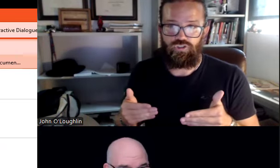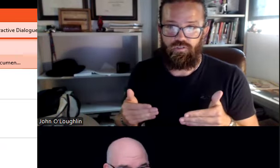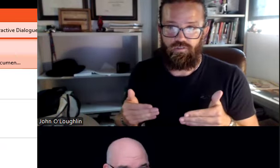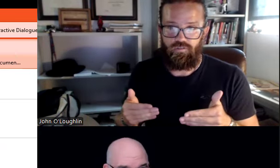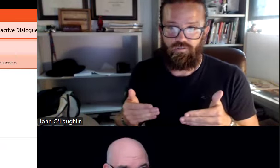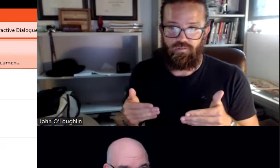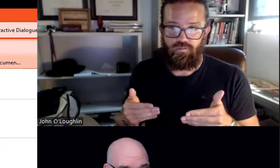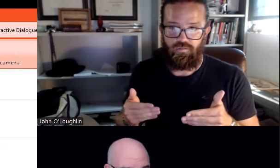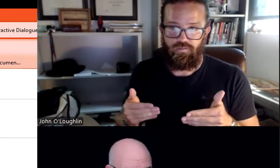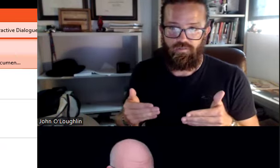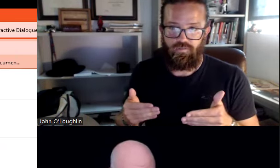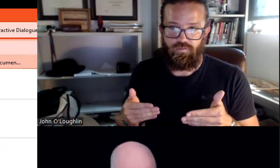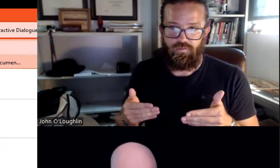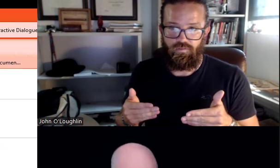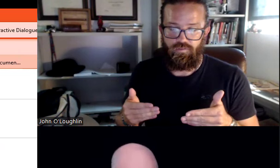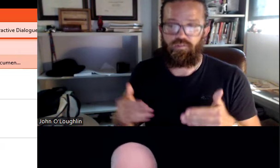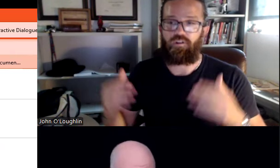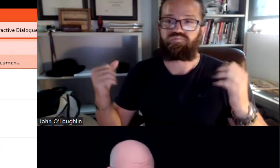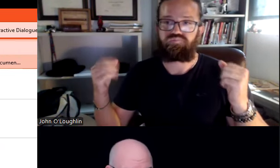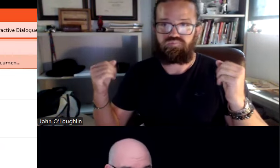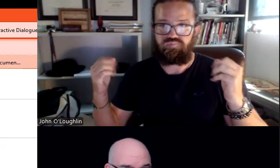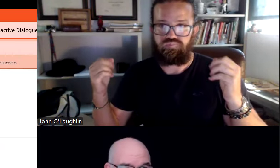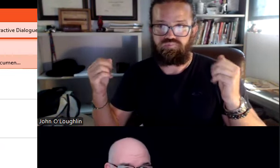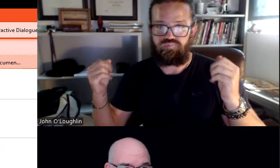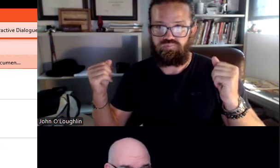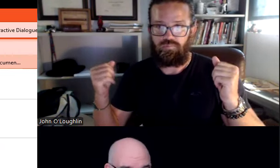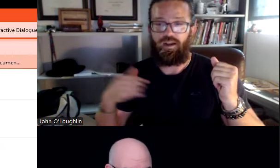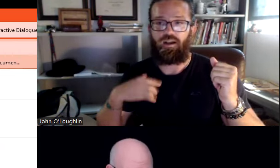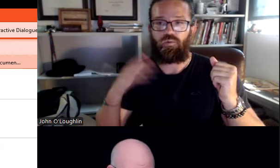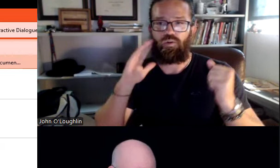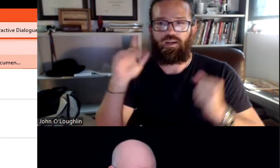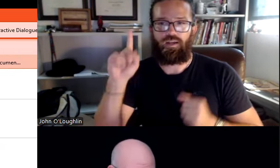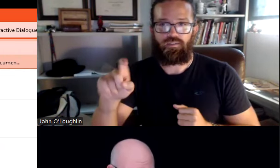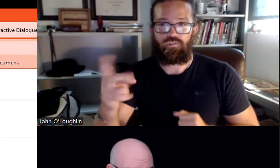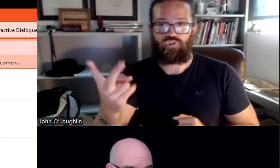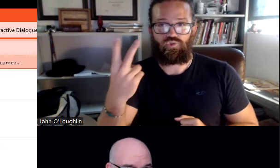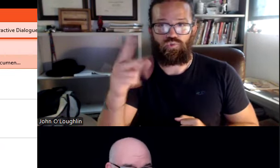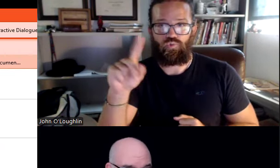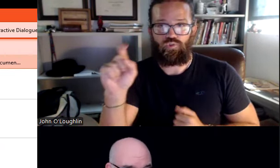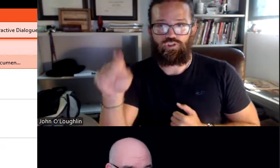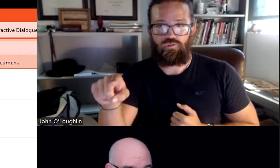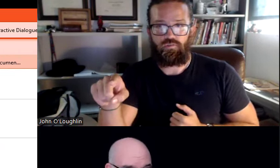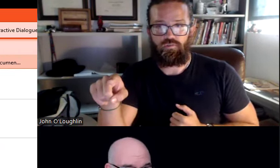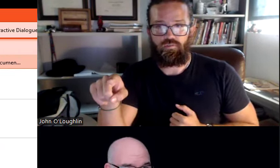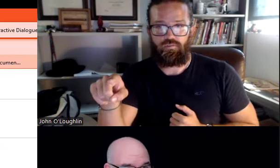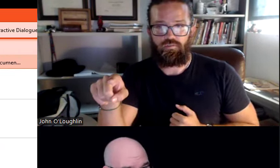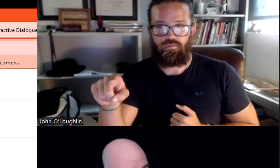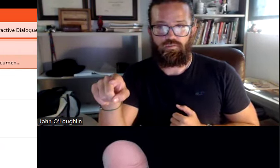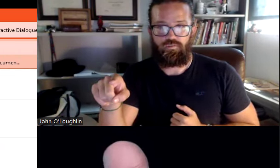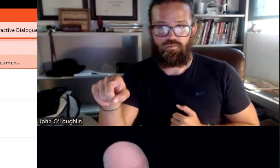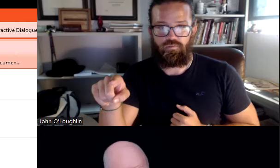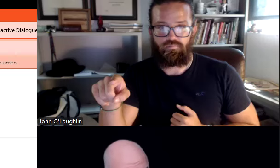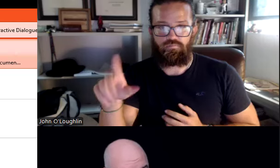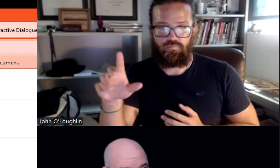I'm going to begin, say, here with an introduction. There will be some signing. And then I'll ask two